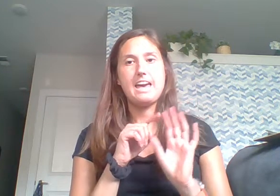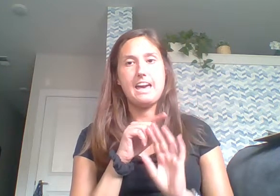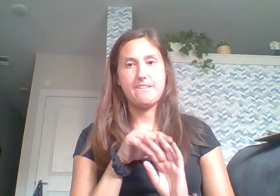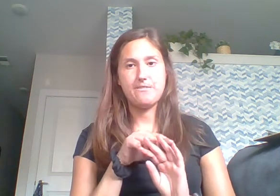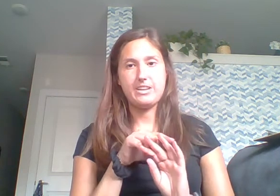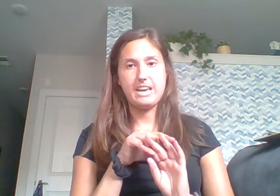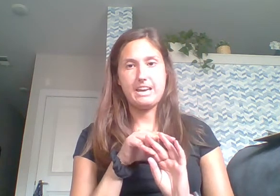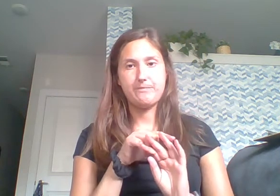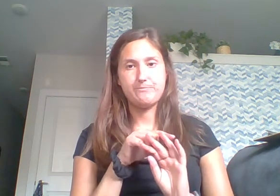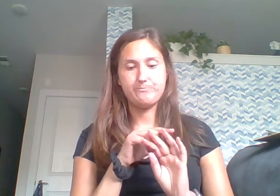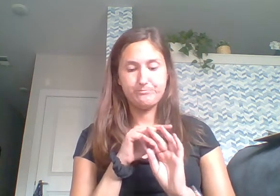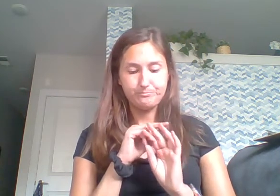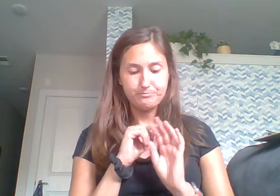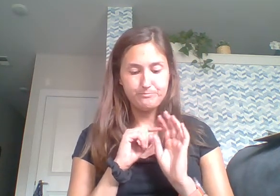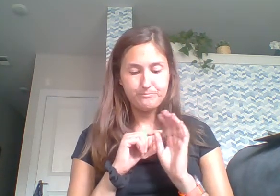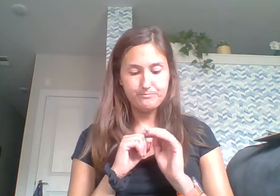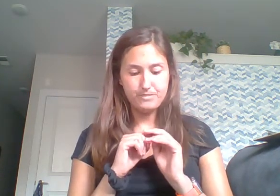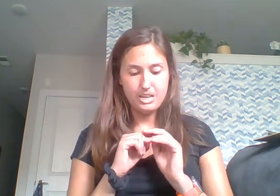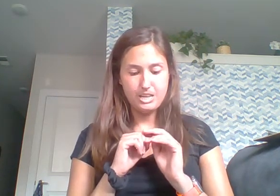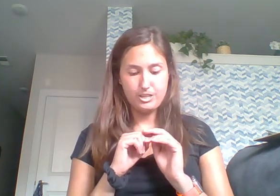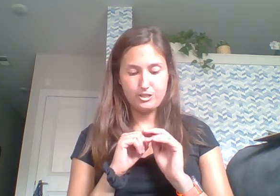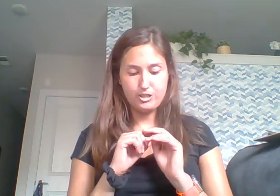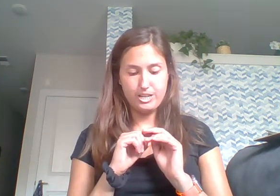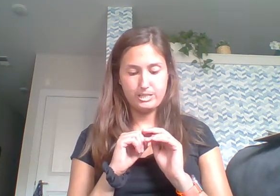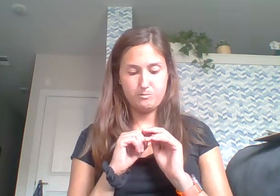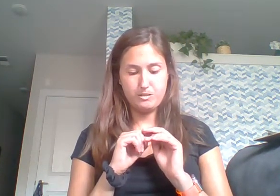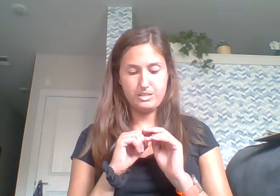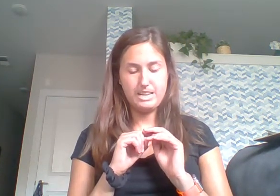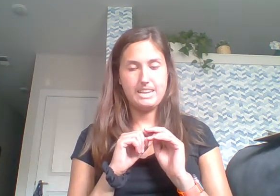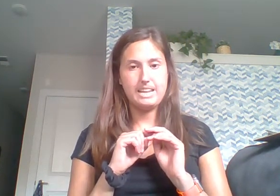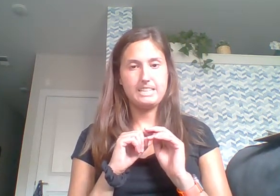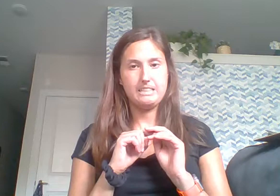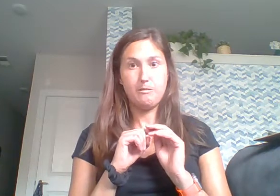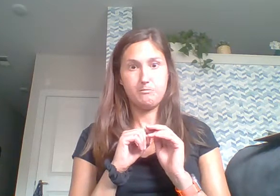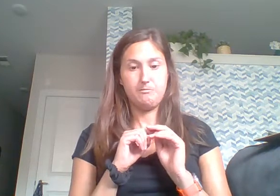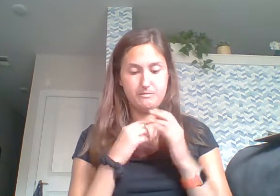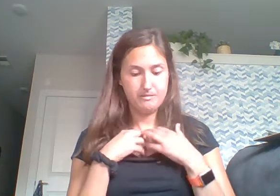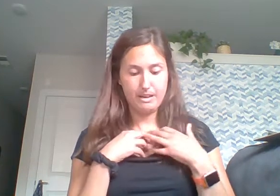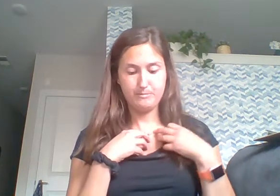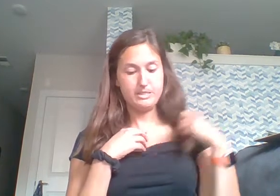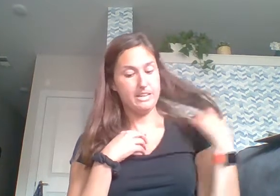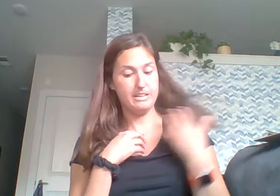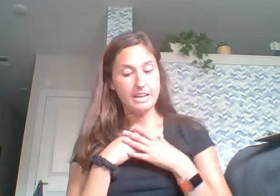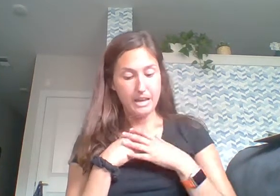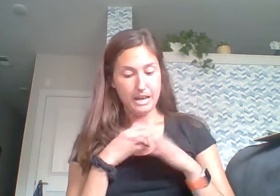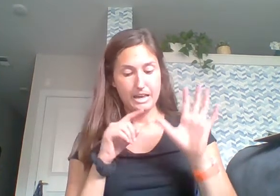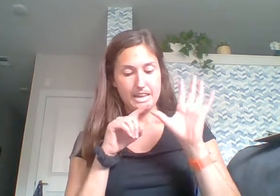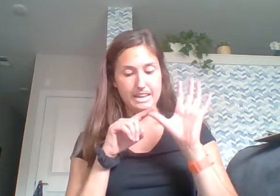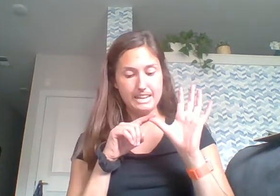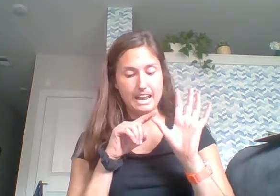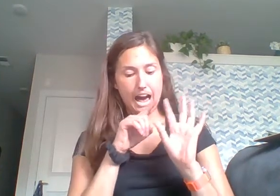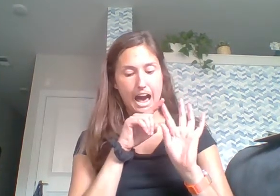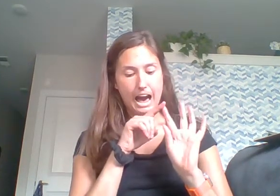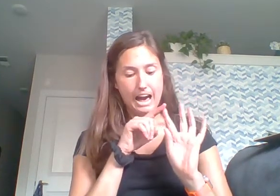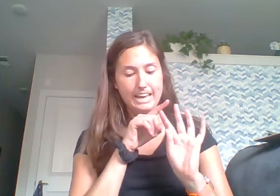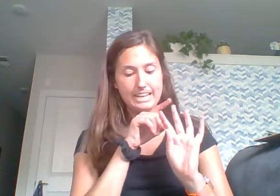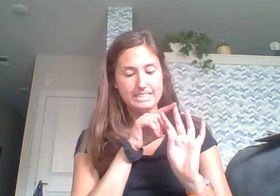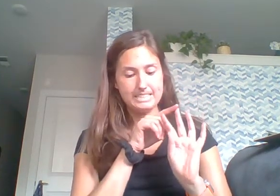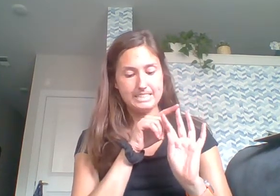Every day. Here's your next word. Night... I almost said it. N-i-t